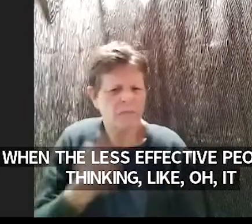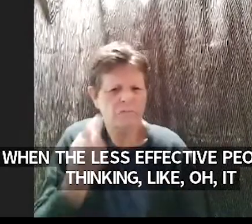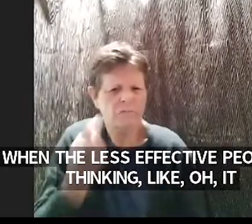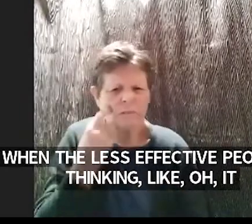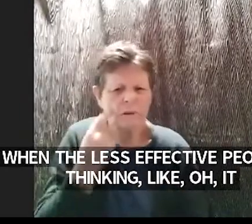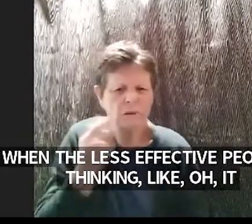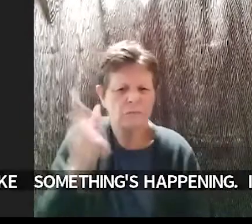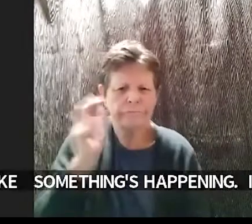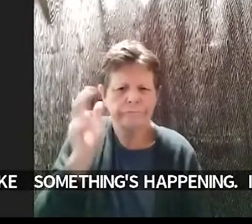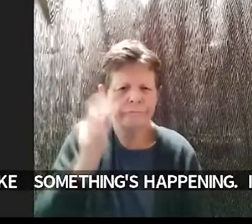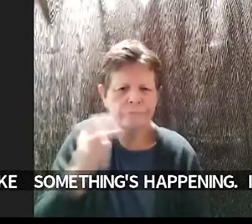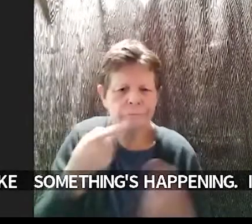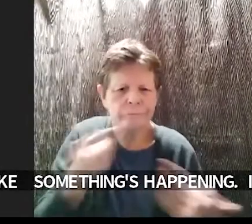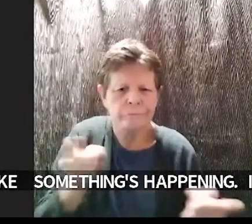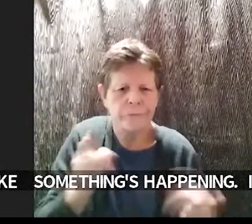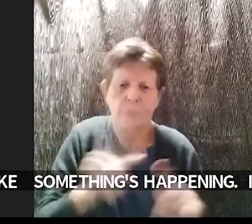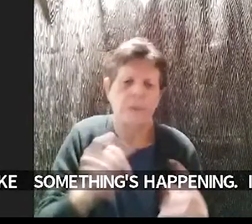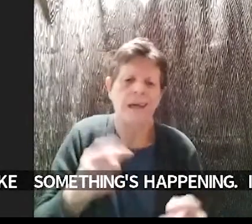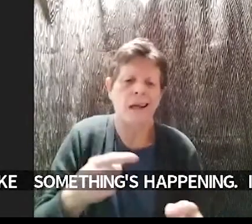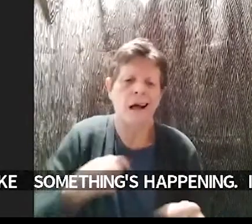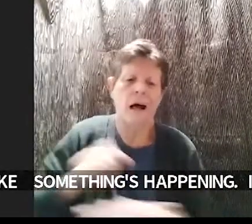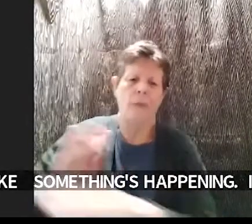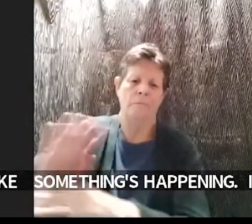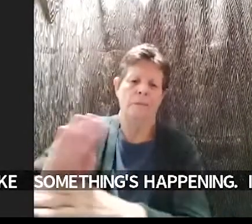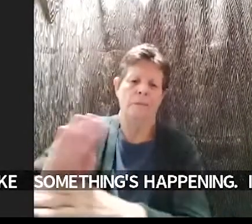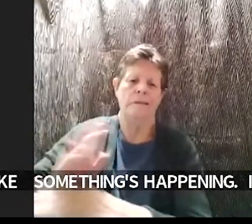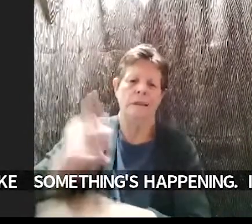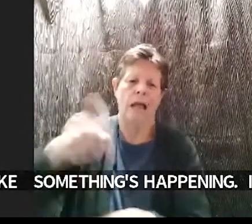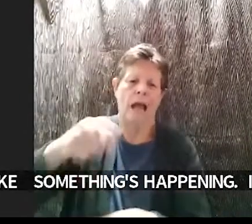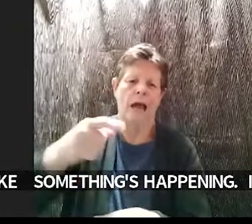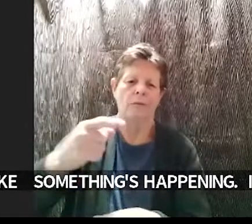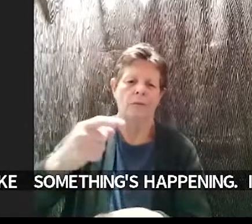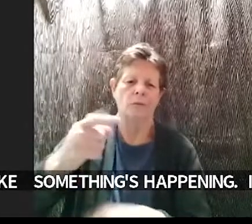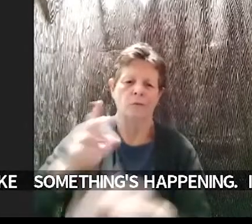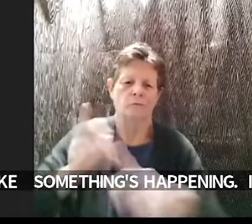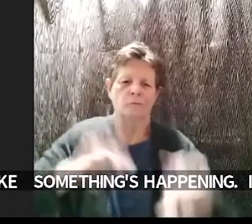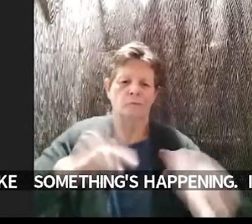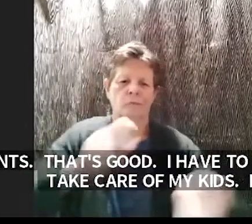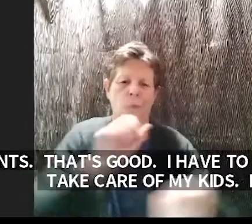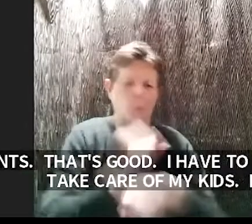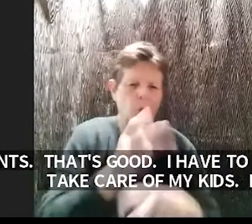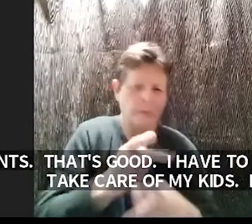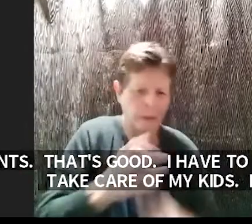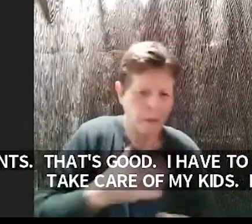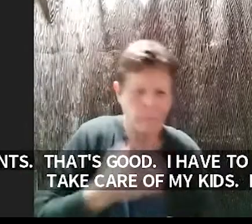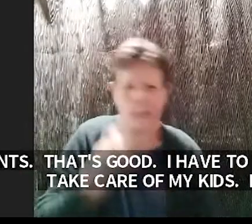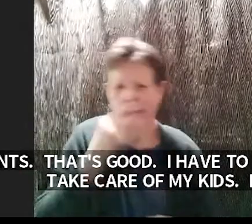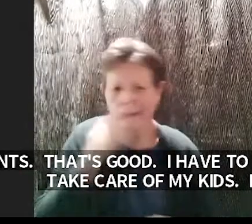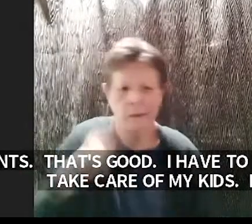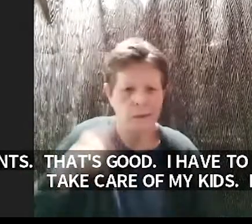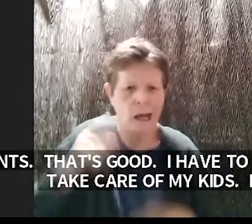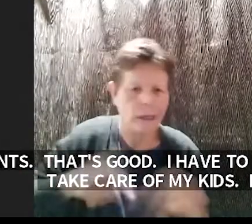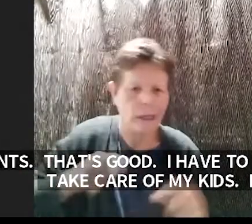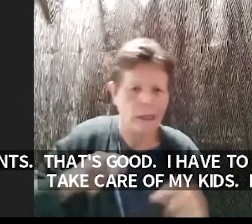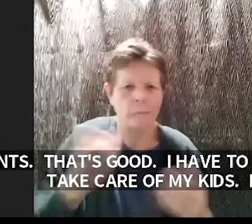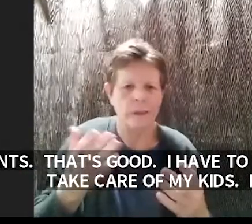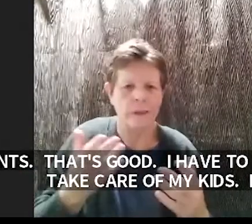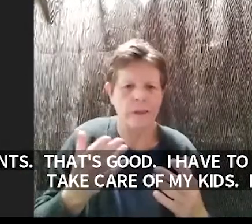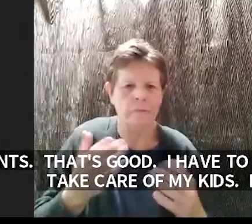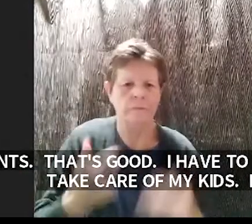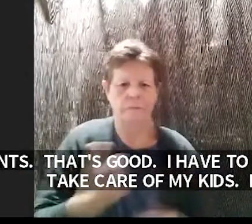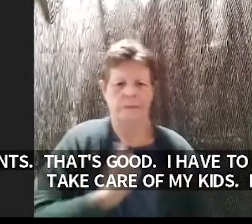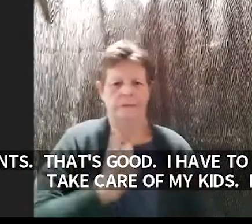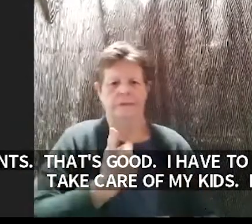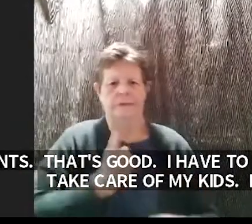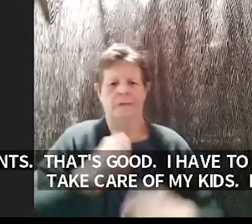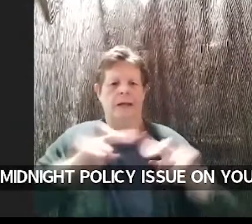take care of my kids i can't be a midnight policy analyst on your issue there you know garth uh you know it's it it makes